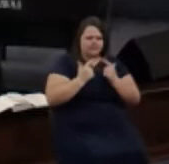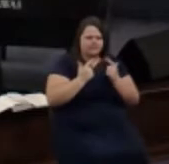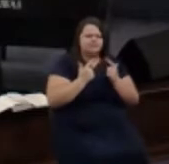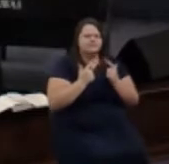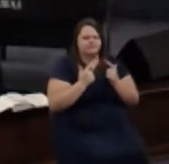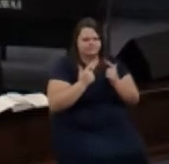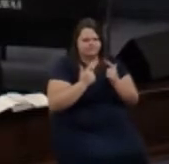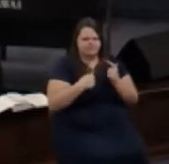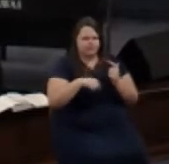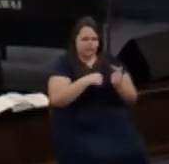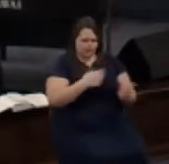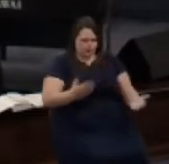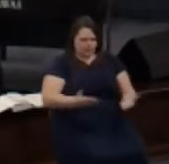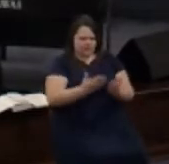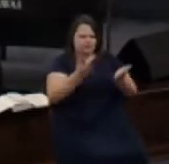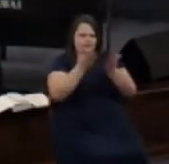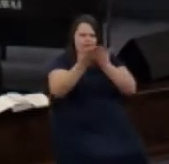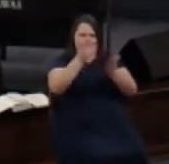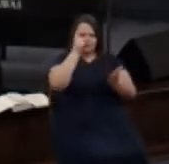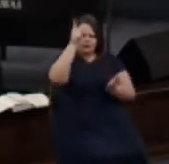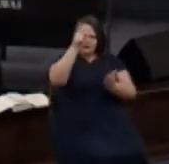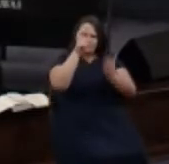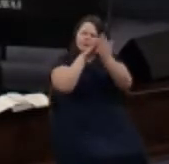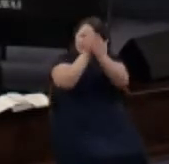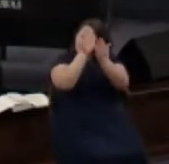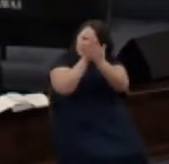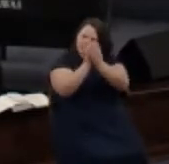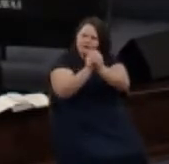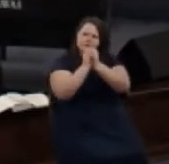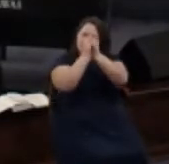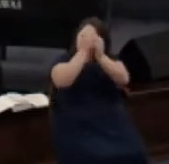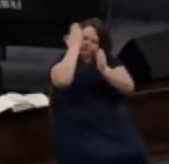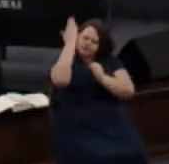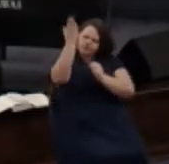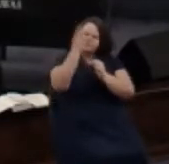are here to serve you to praise you and worship you